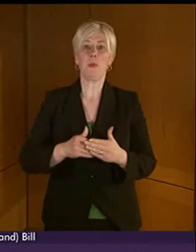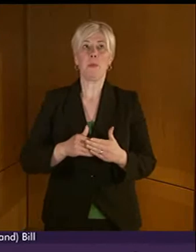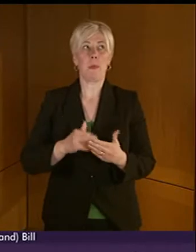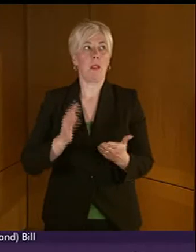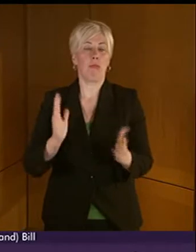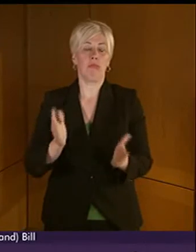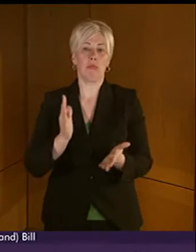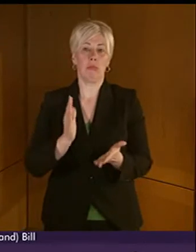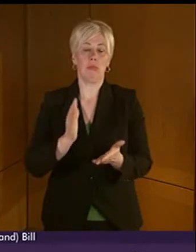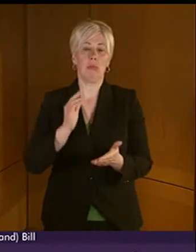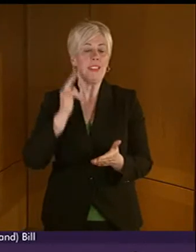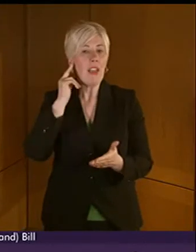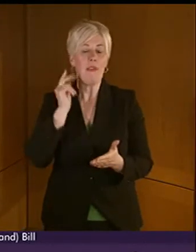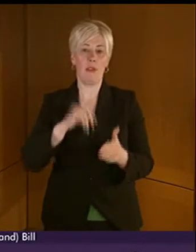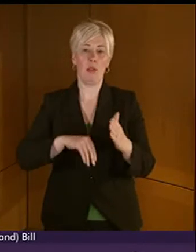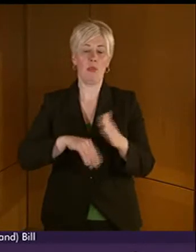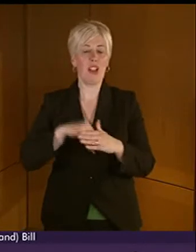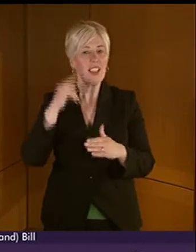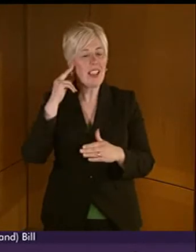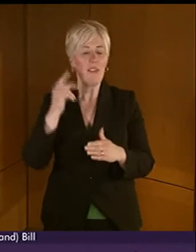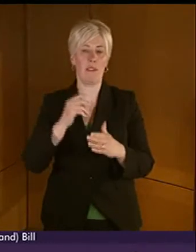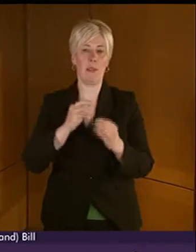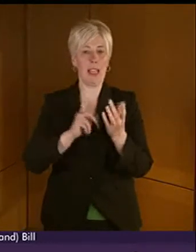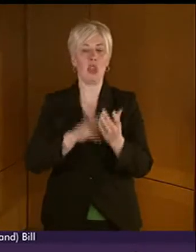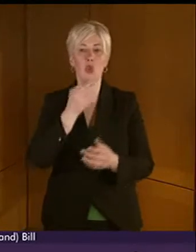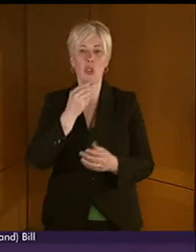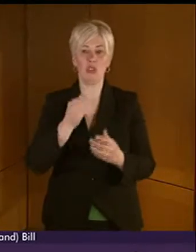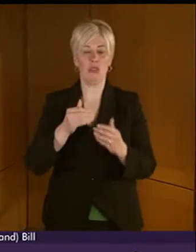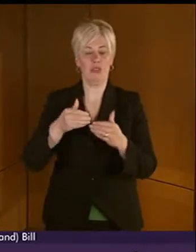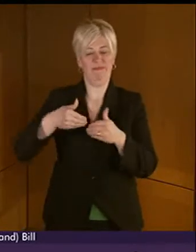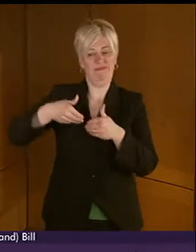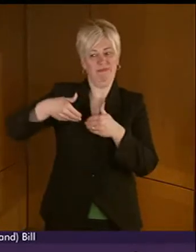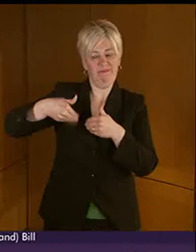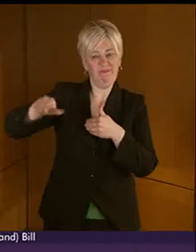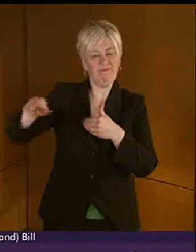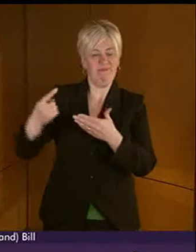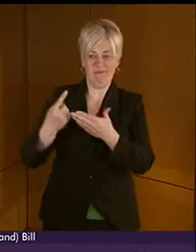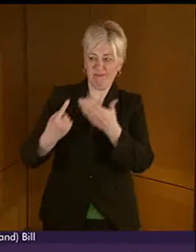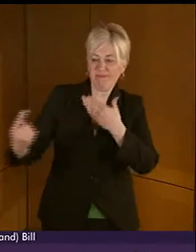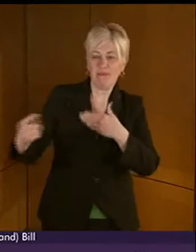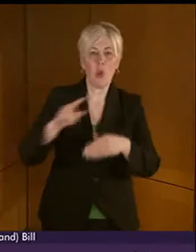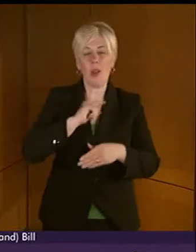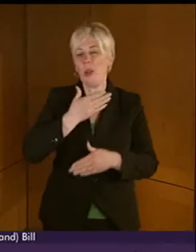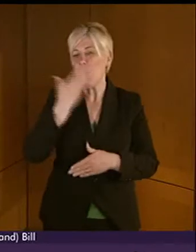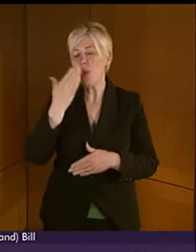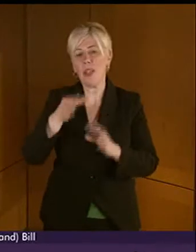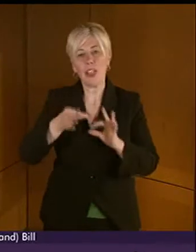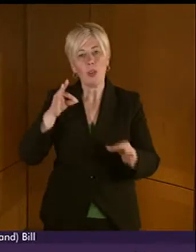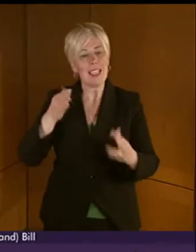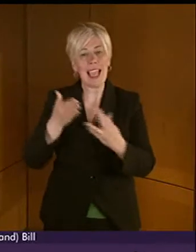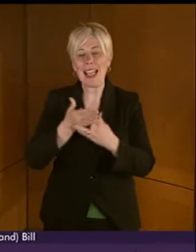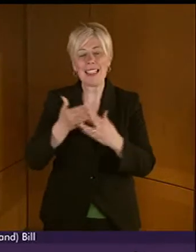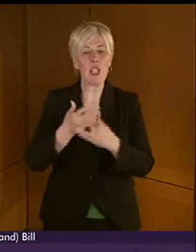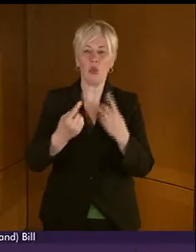profoundly deaf are often marginalised and excluded, as they do not have linguistic access to information